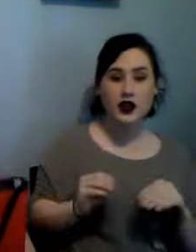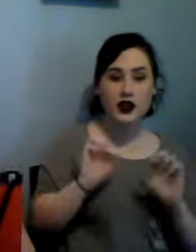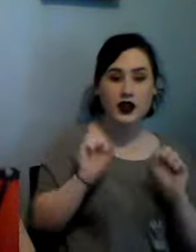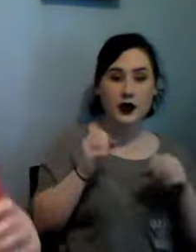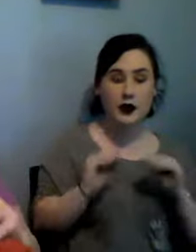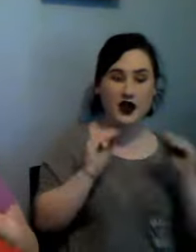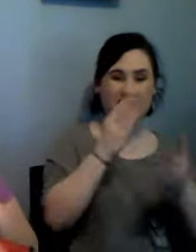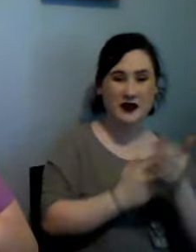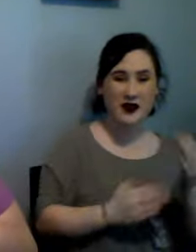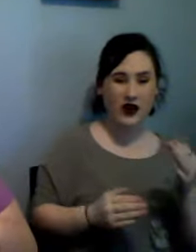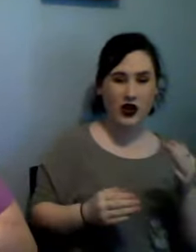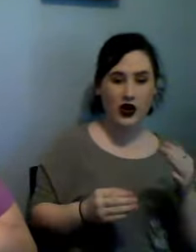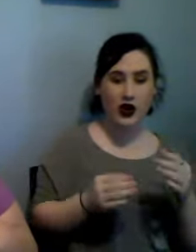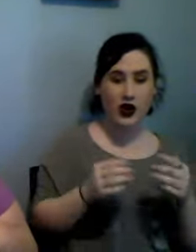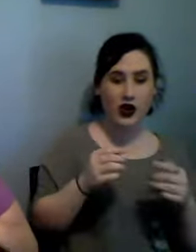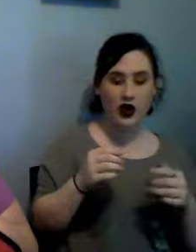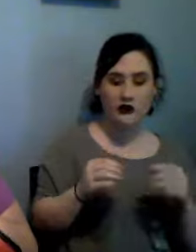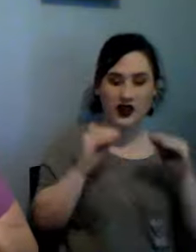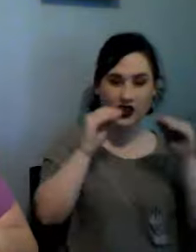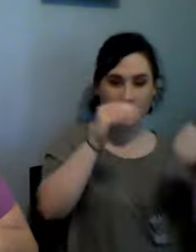and I will do that because